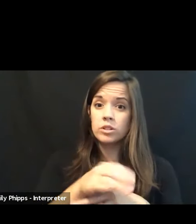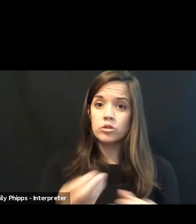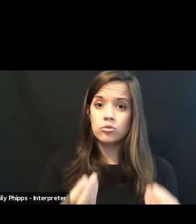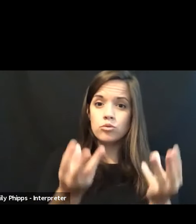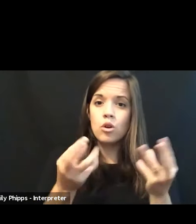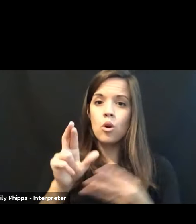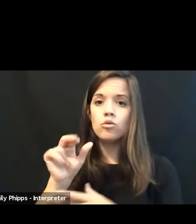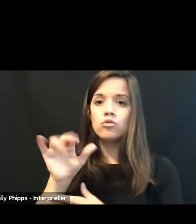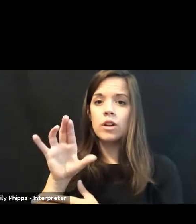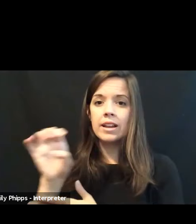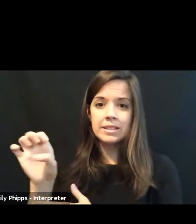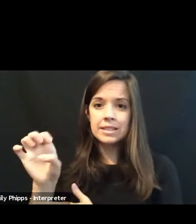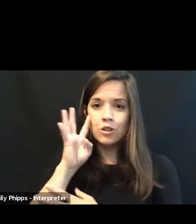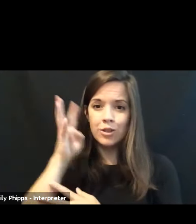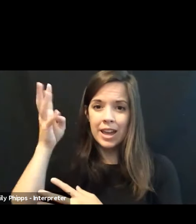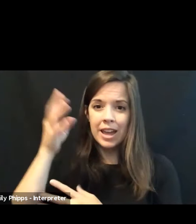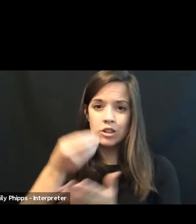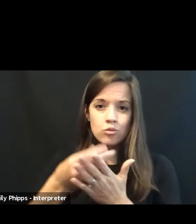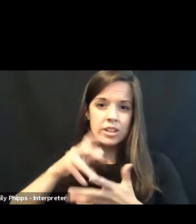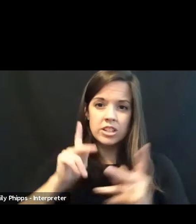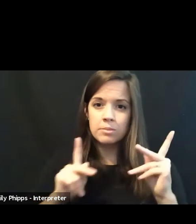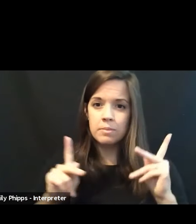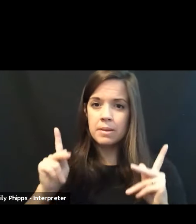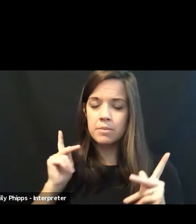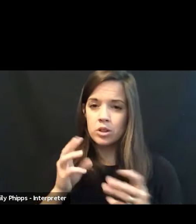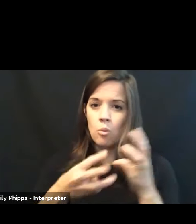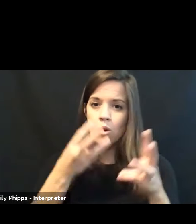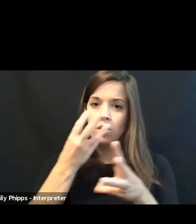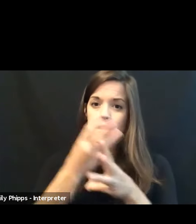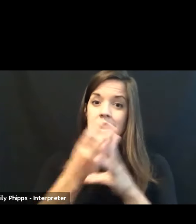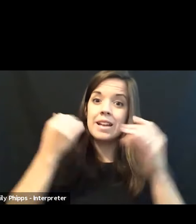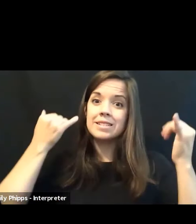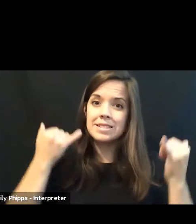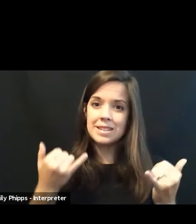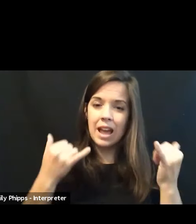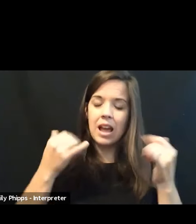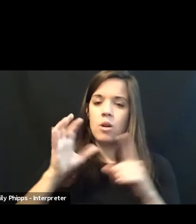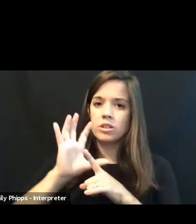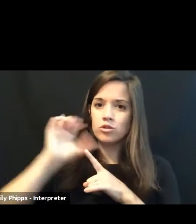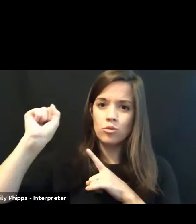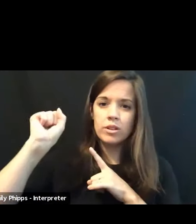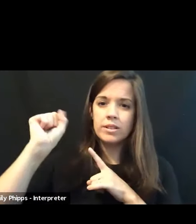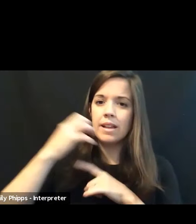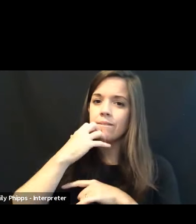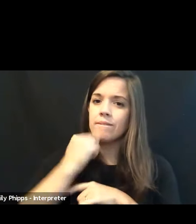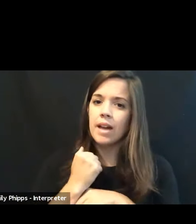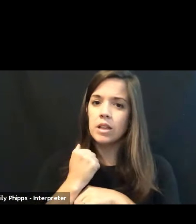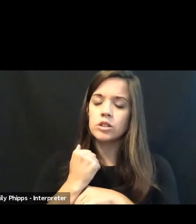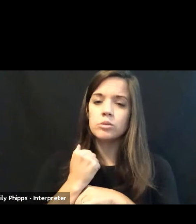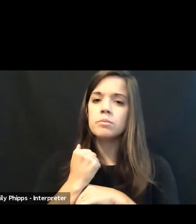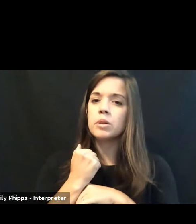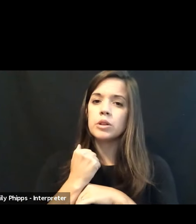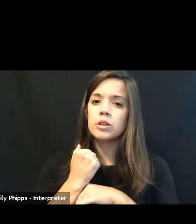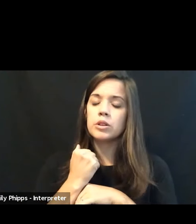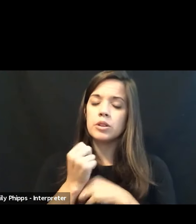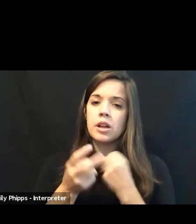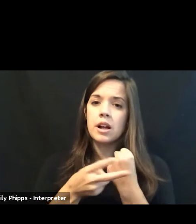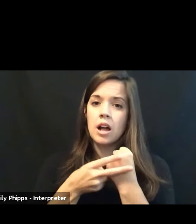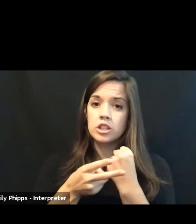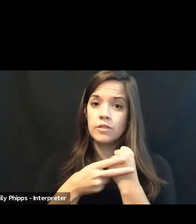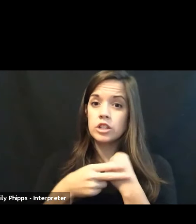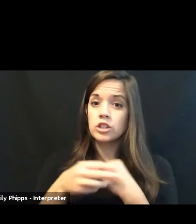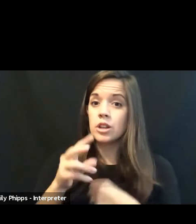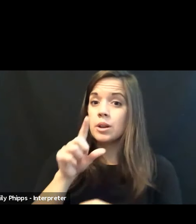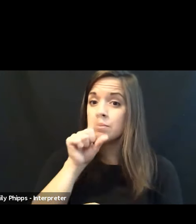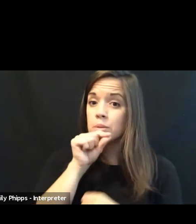richest people in the world. But that is now extraordinarily valuable conservation, bird conservation